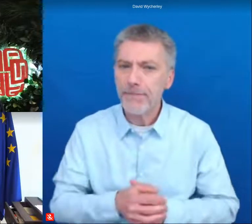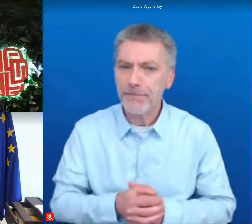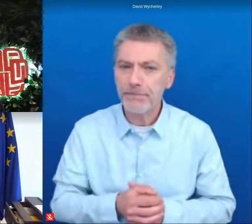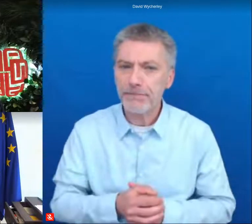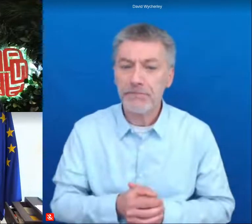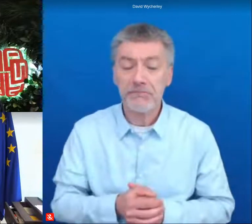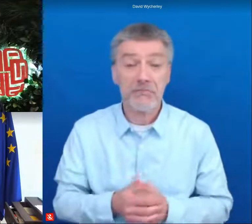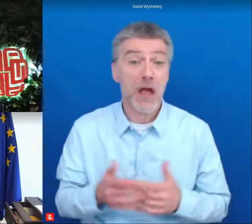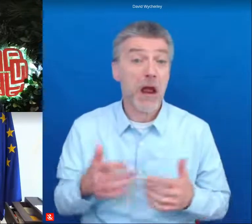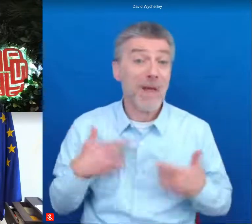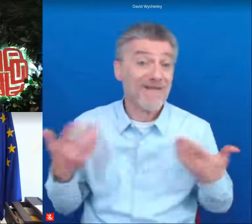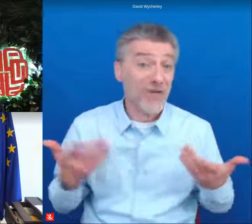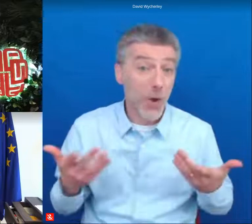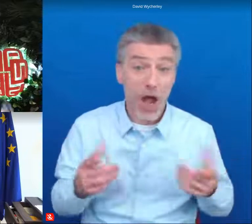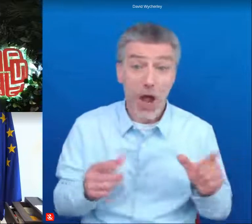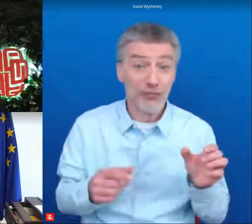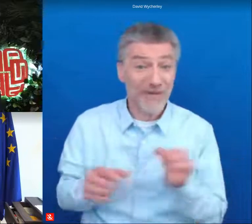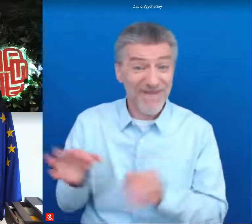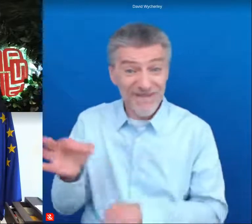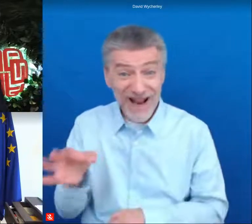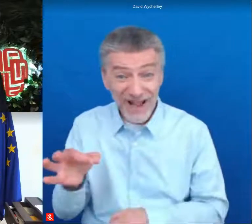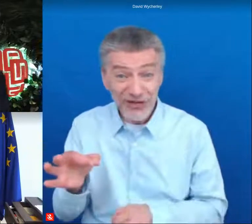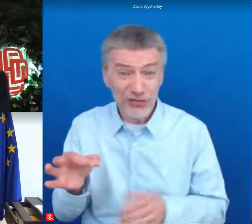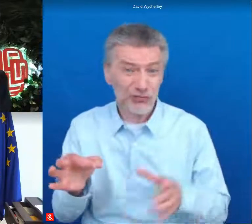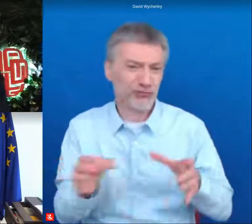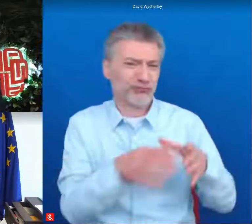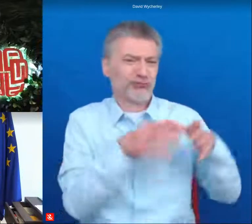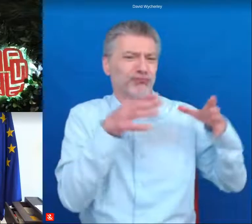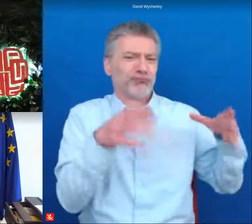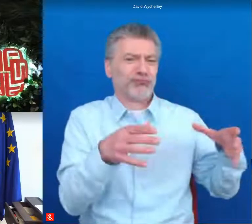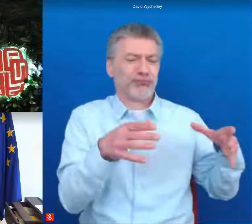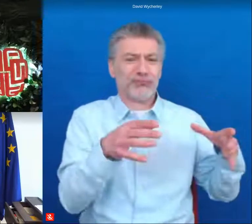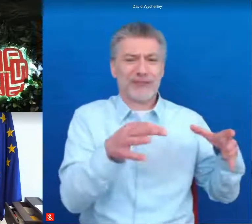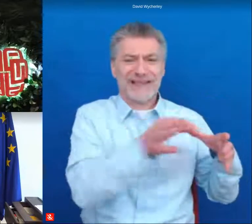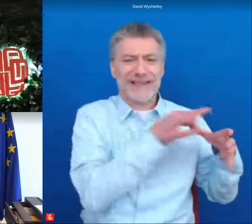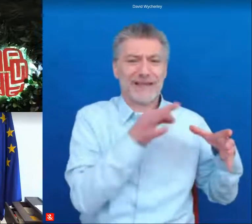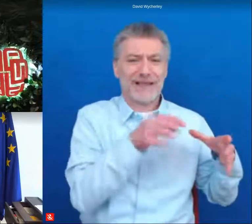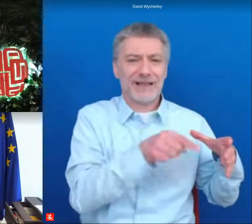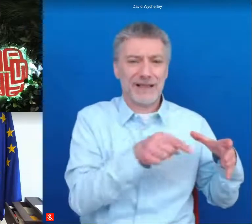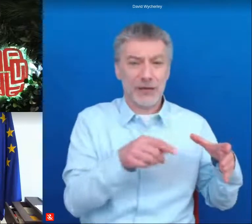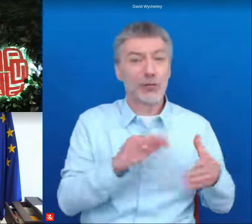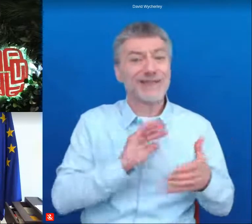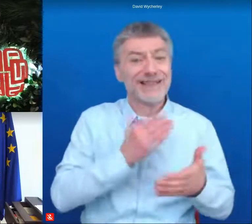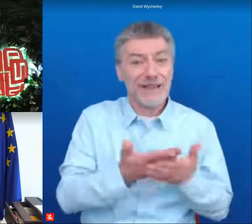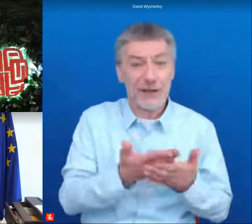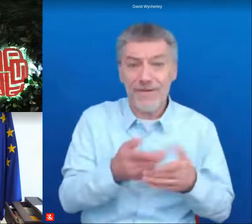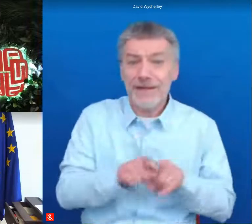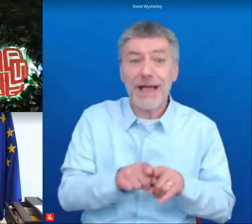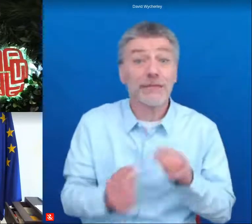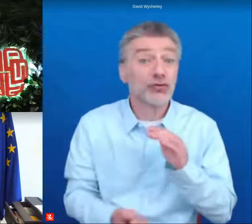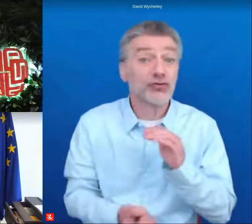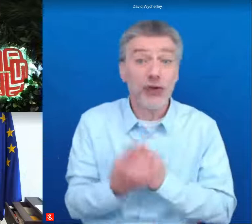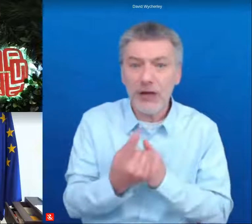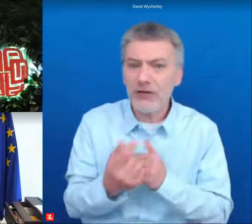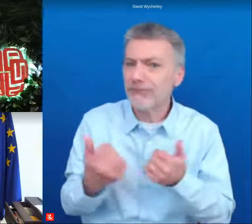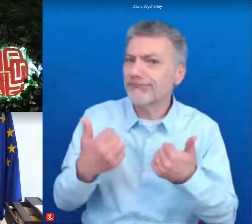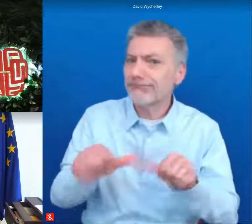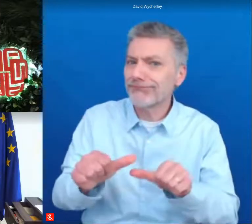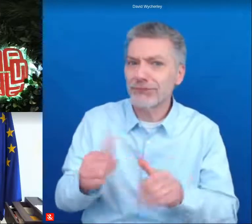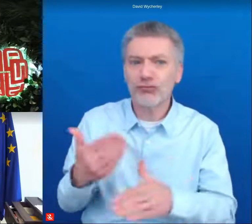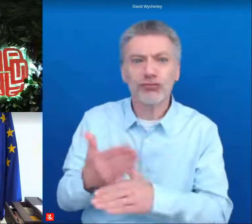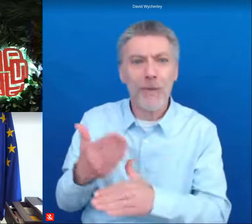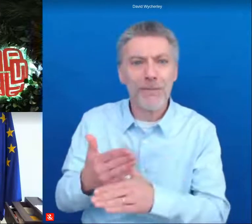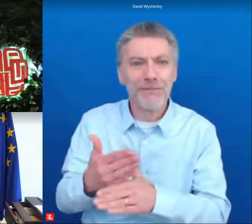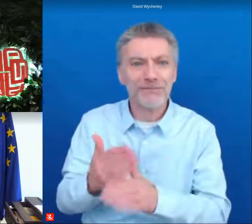where you live from smallest village to the largest metropolis you deserve the same chance to get a good job to benefit